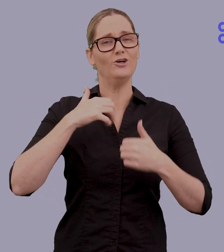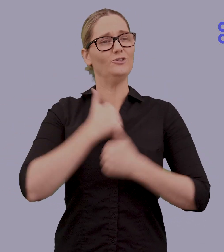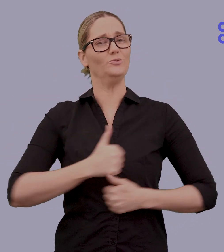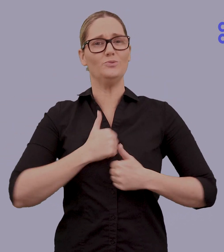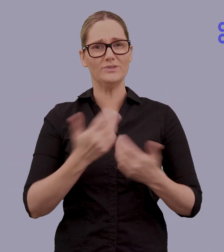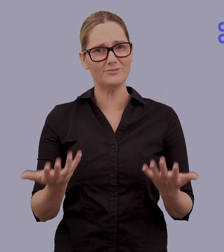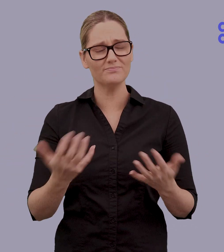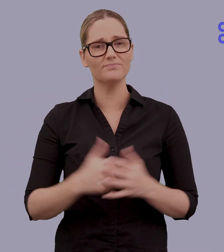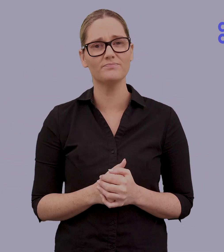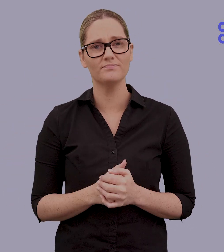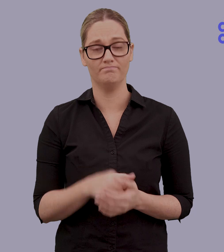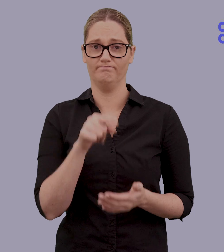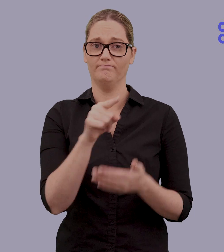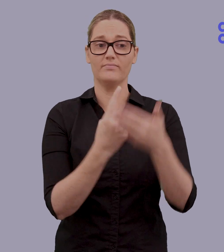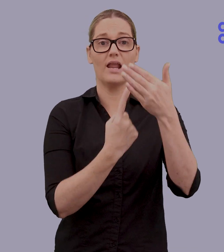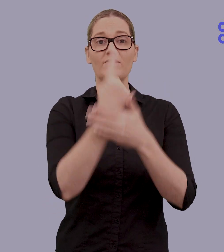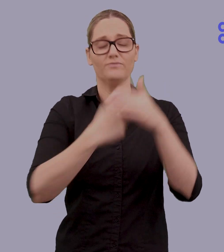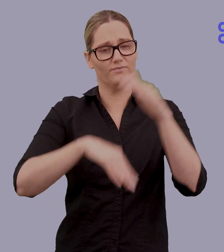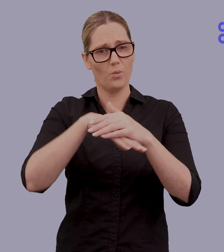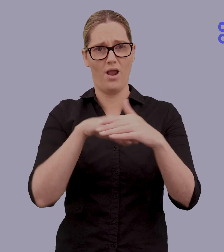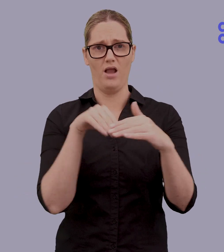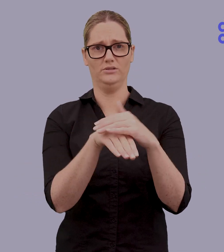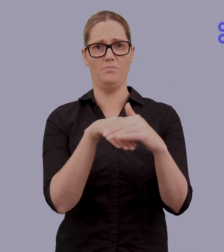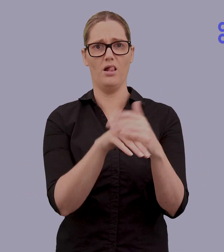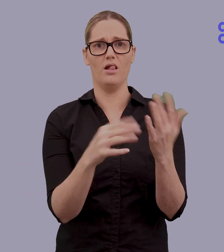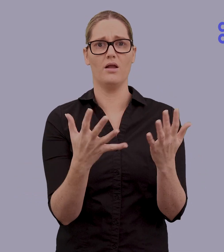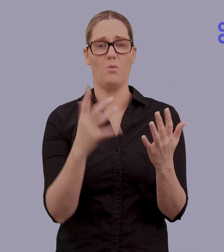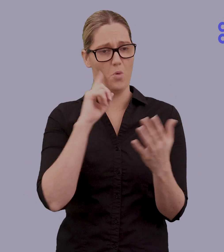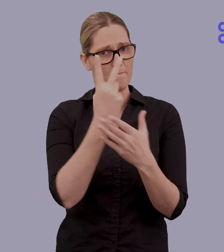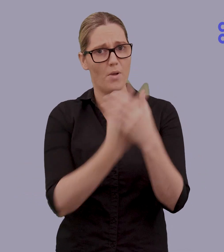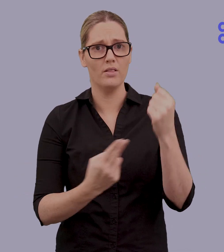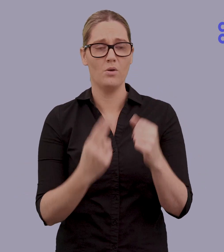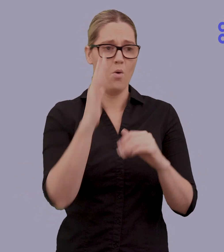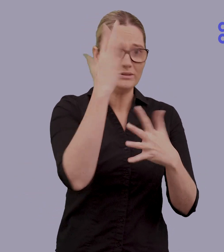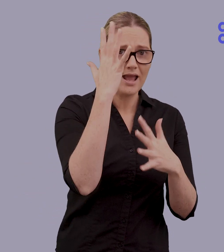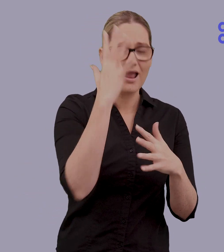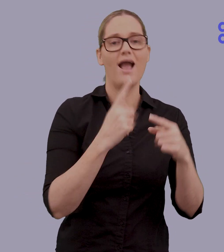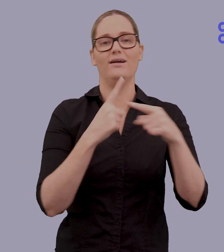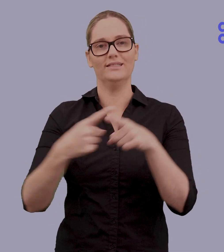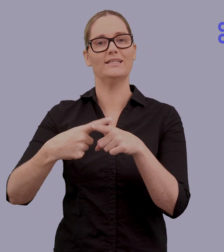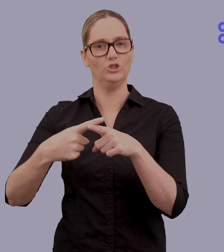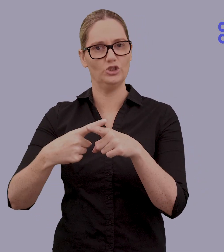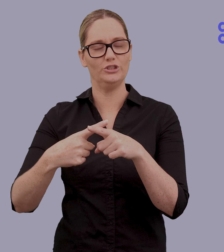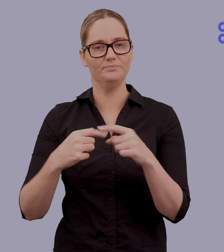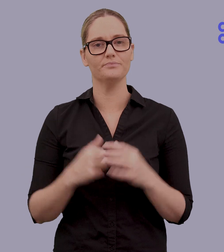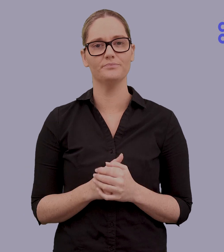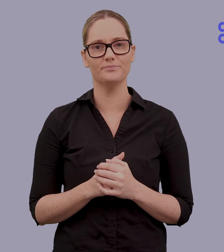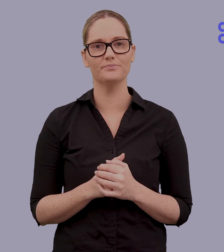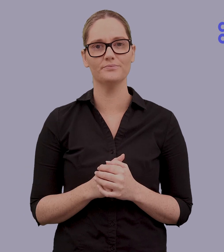The event will be fully accessible for all involved, and designed to be fully bilingually appropriate, with both Auslan